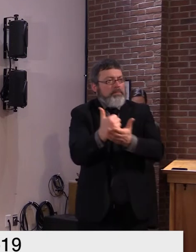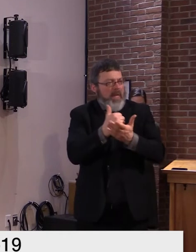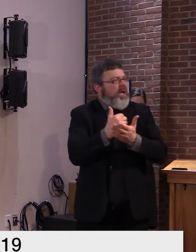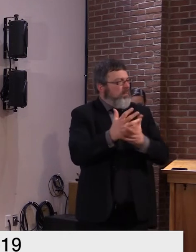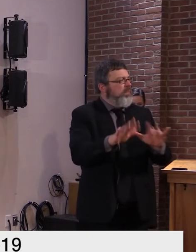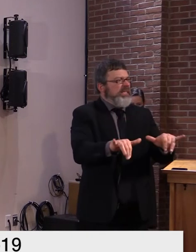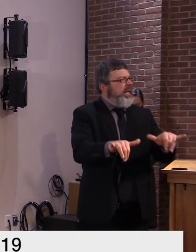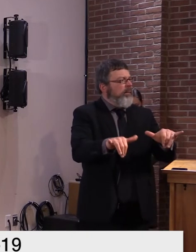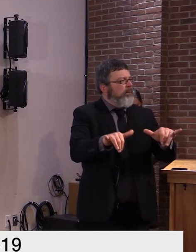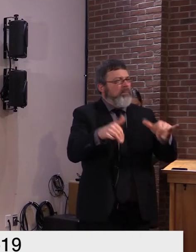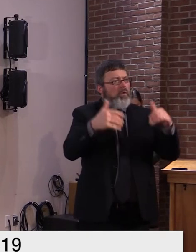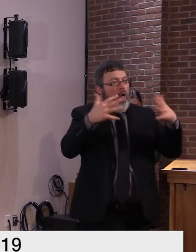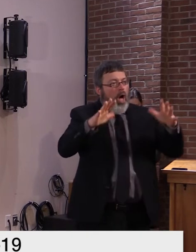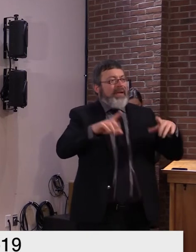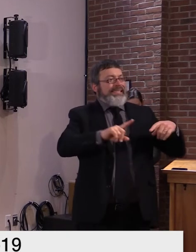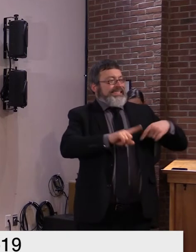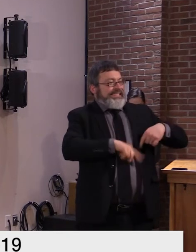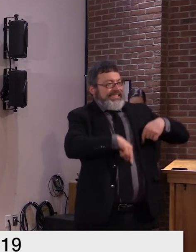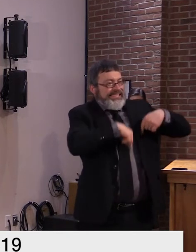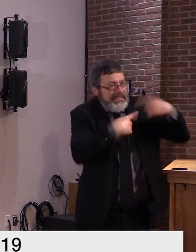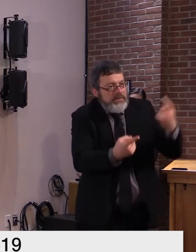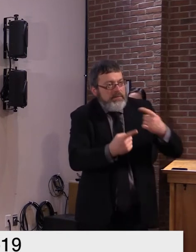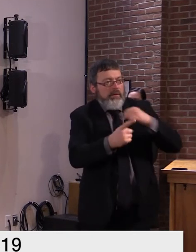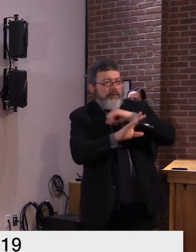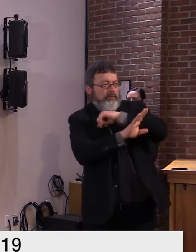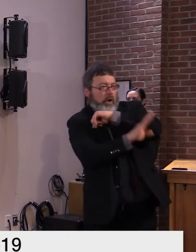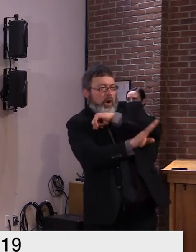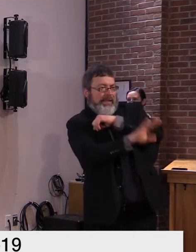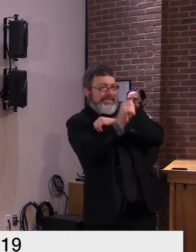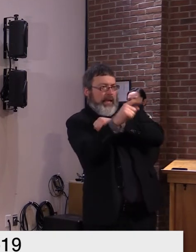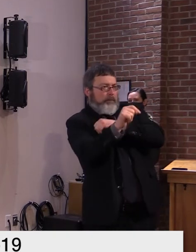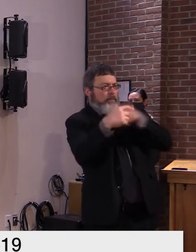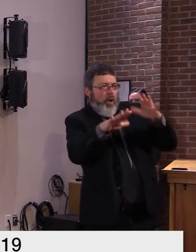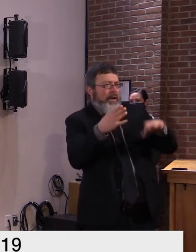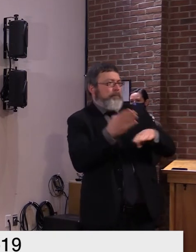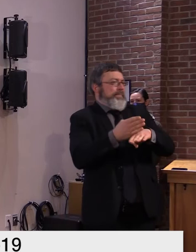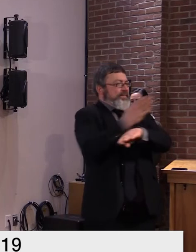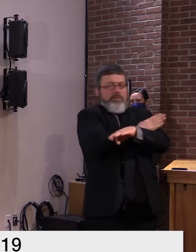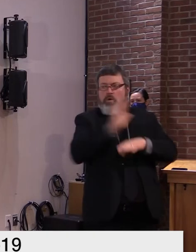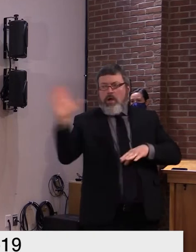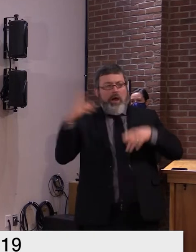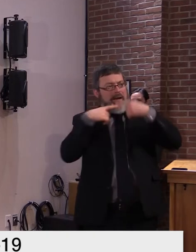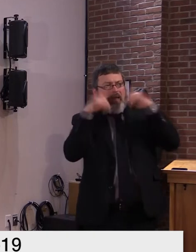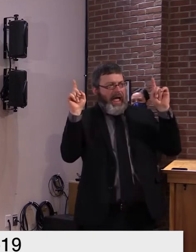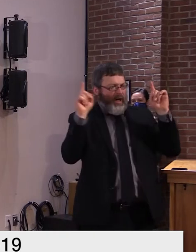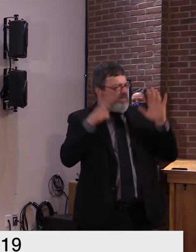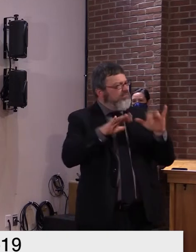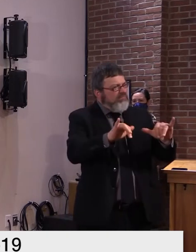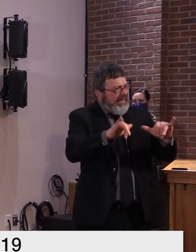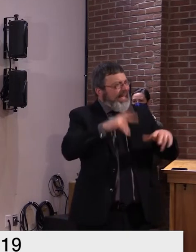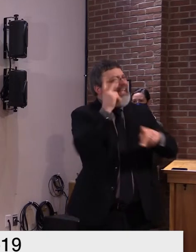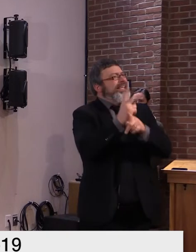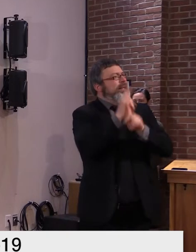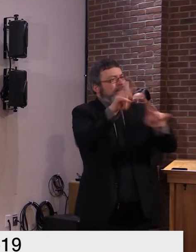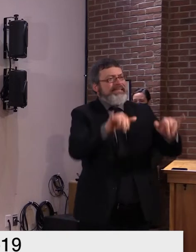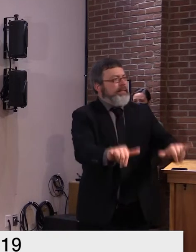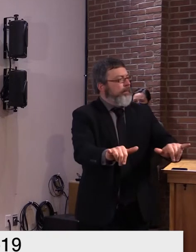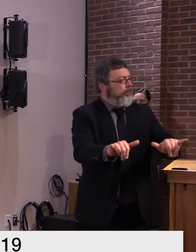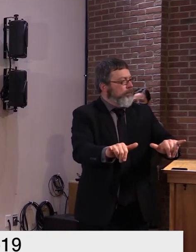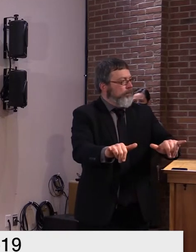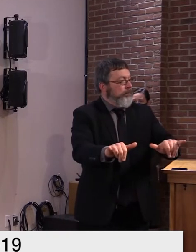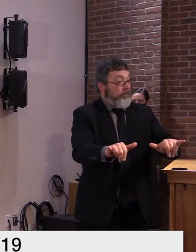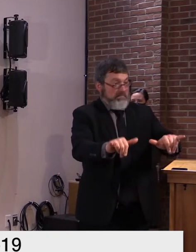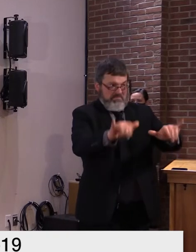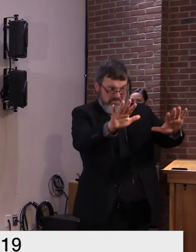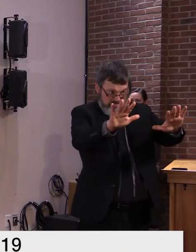uh right now because so you think of social gathering and and this is our our activism we understand that